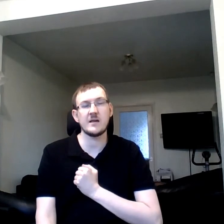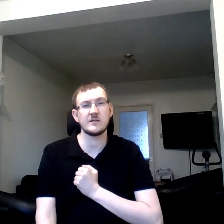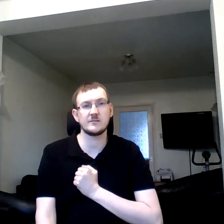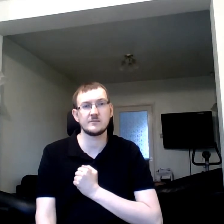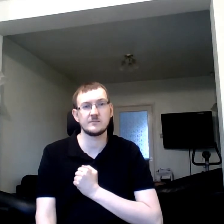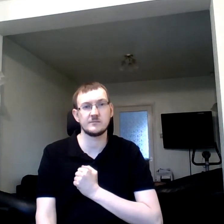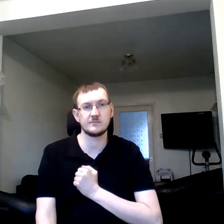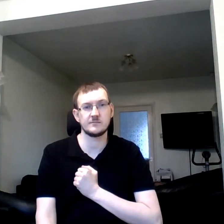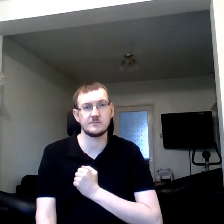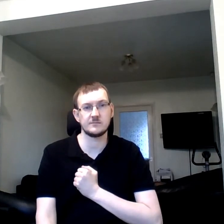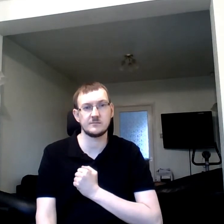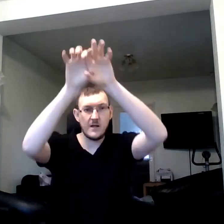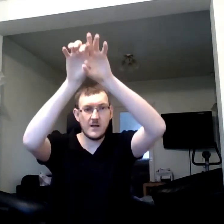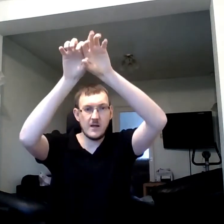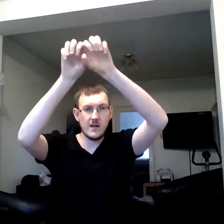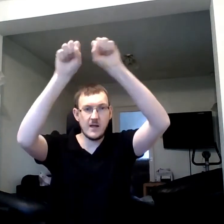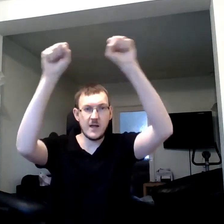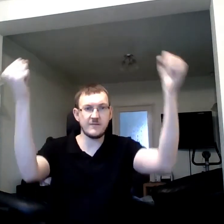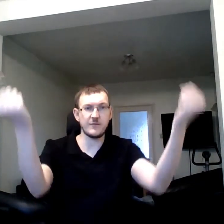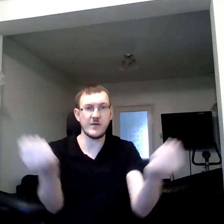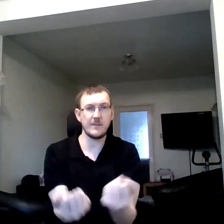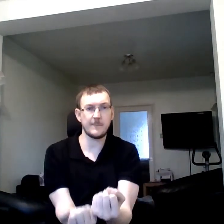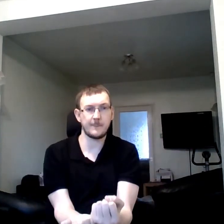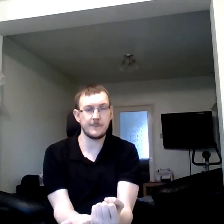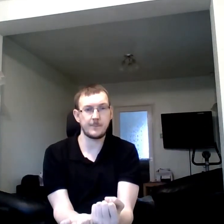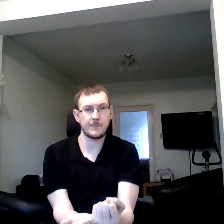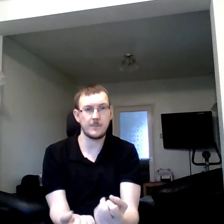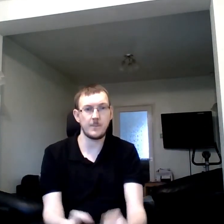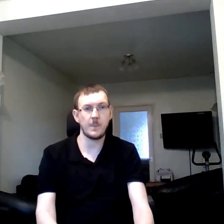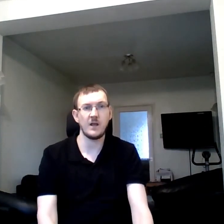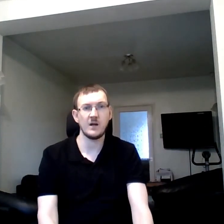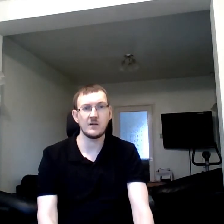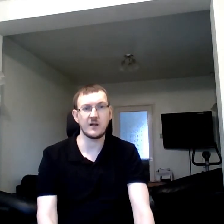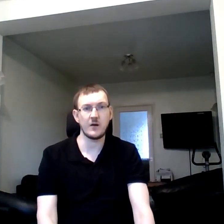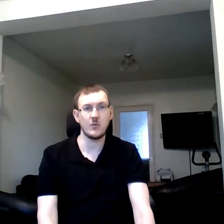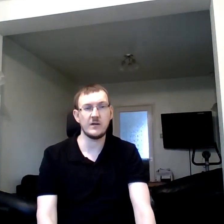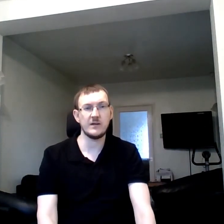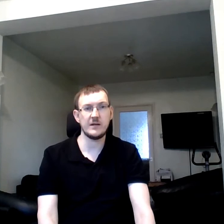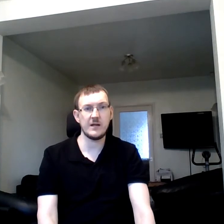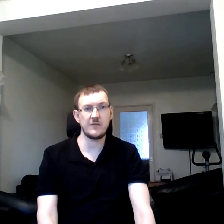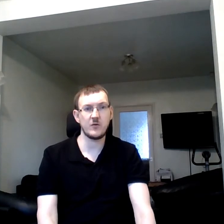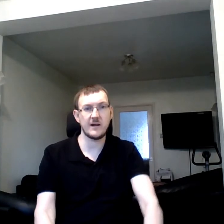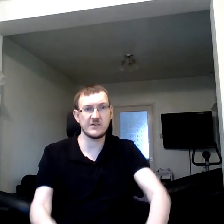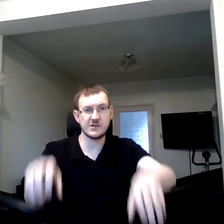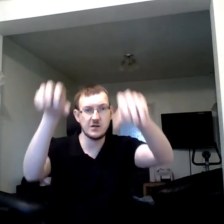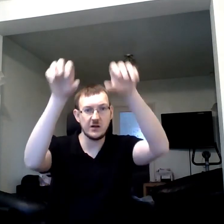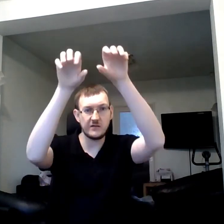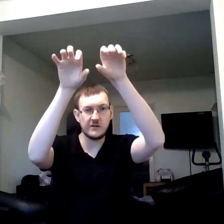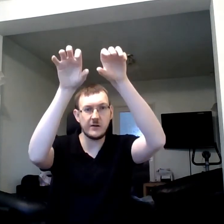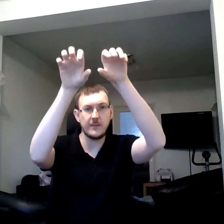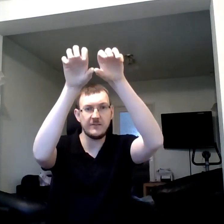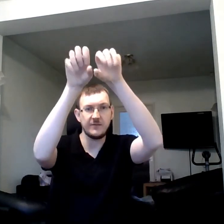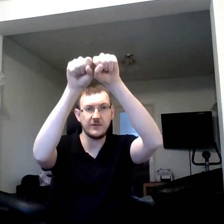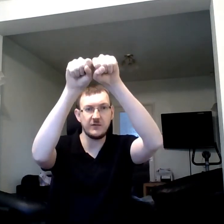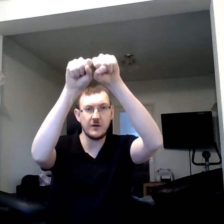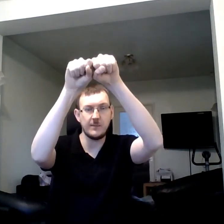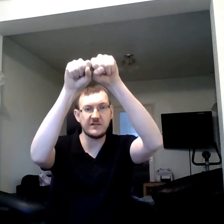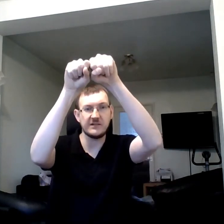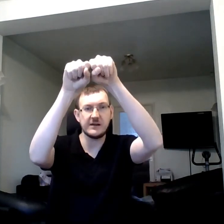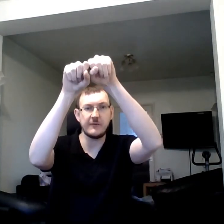every. So if you imagine a steering wheel in front of you, a big steering